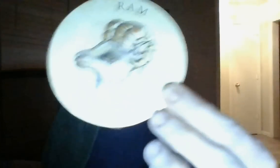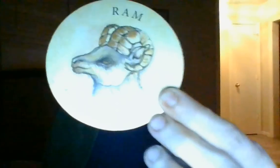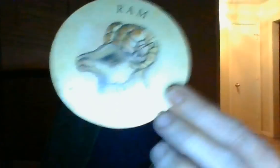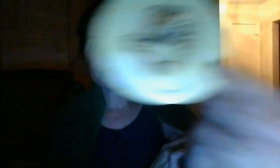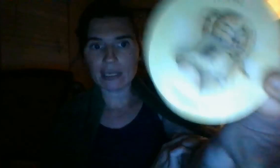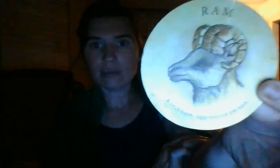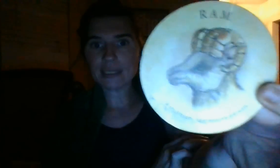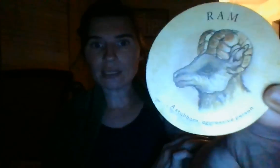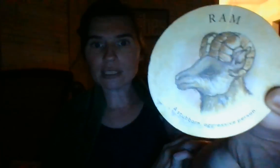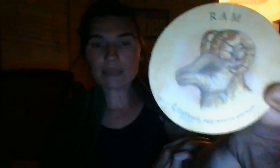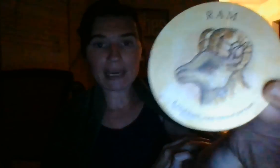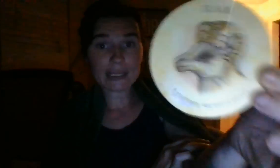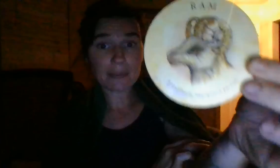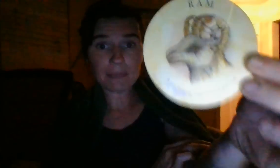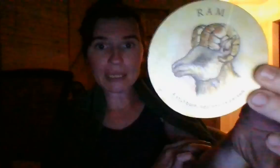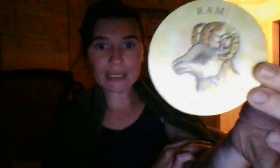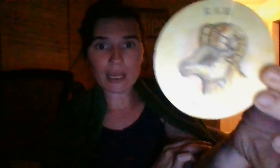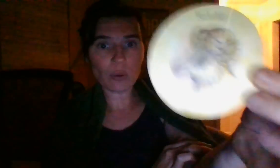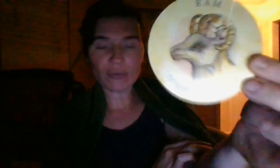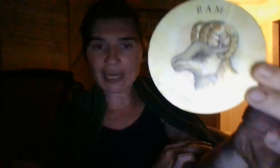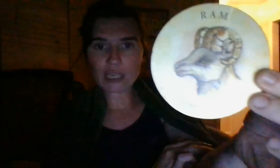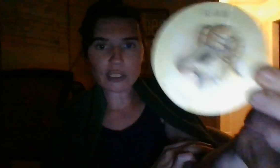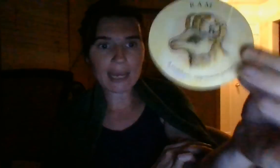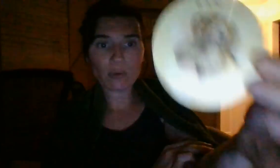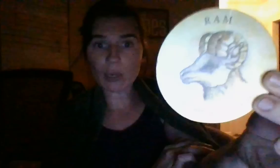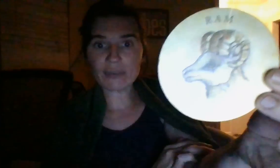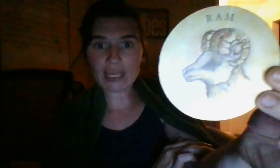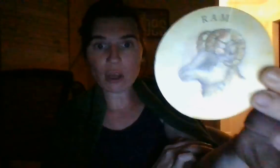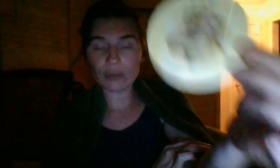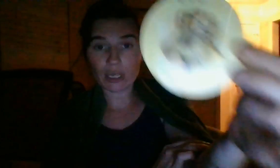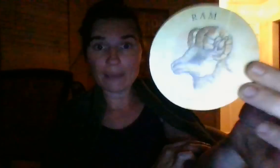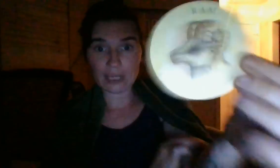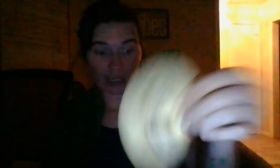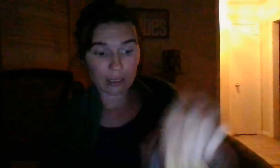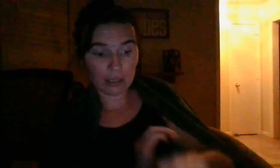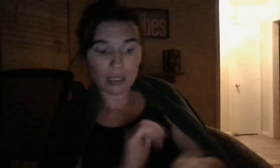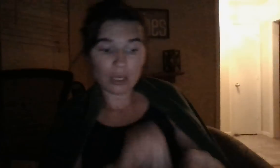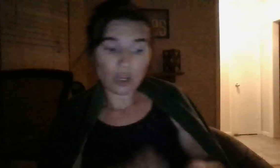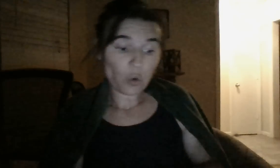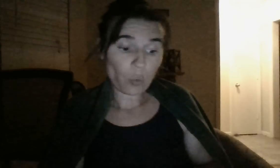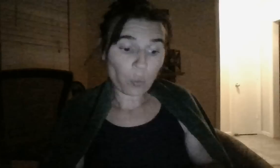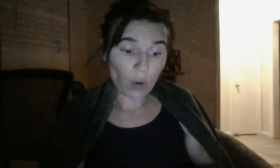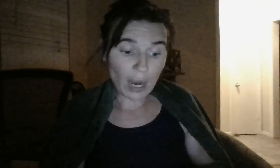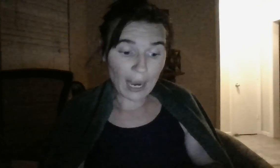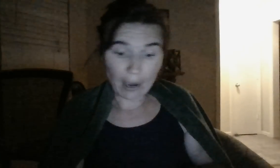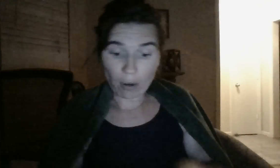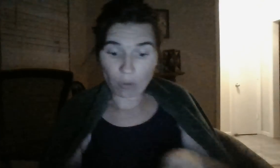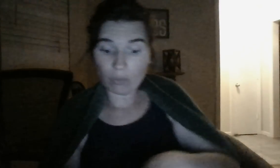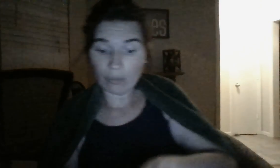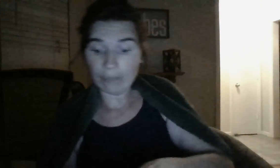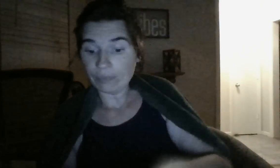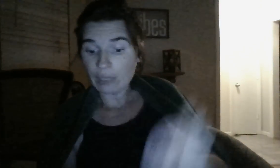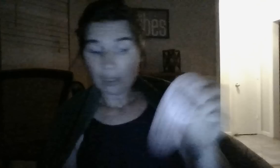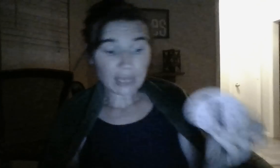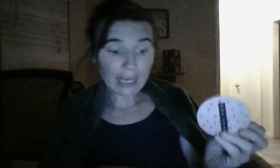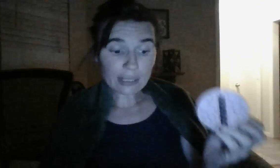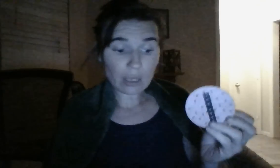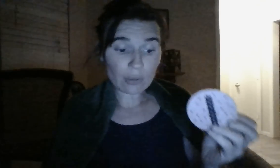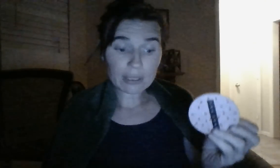aggressive person. Stealing somebody's PTO or vacation time or whatever they call it in the company. Wow. That's the lowest